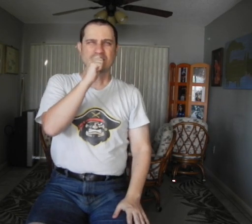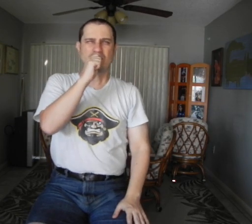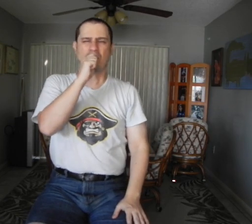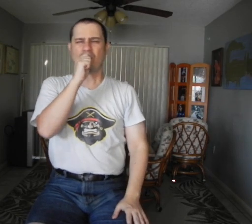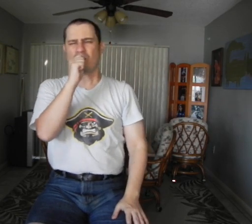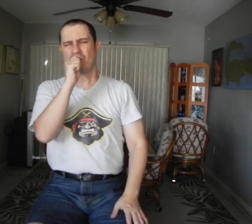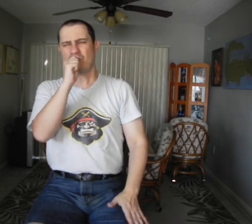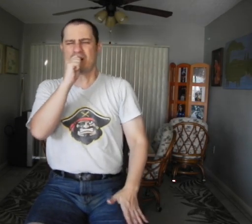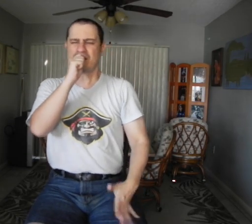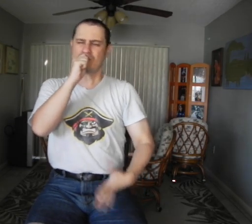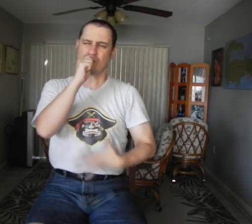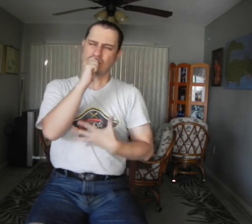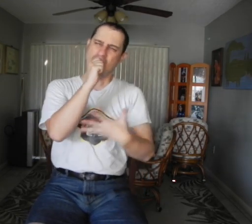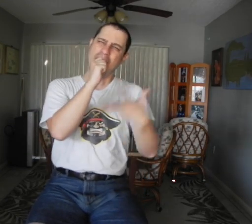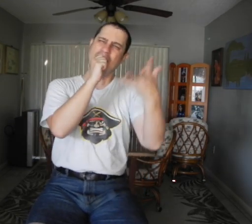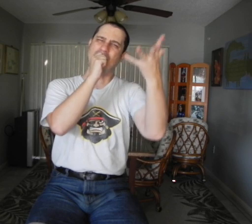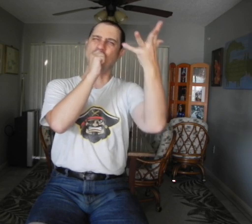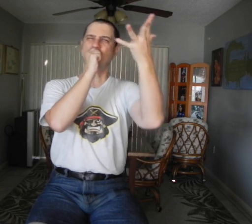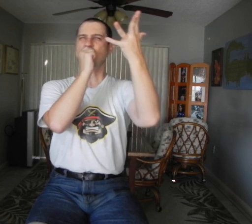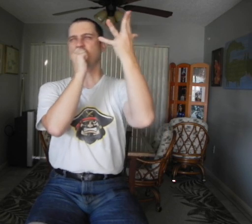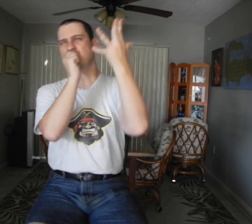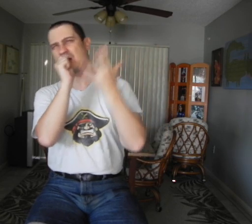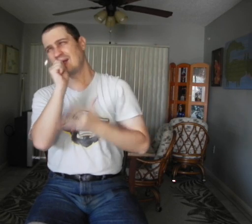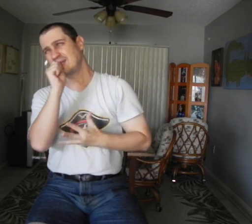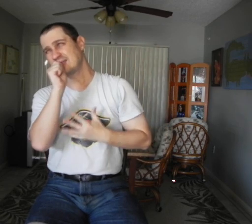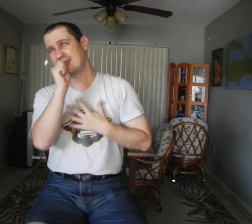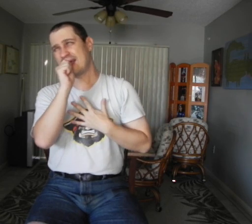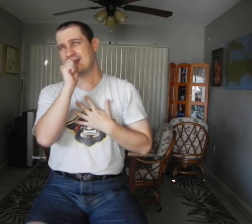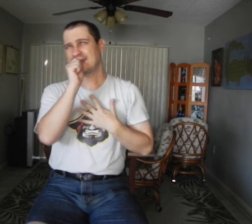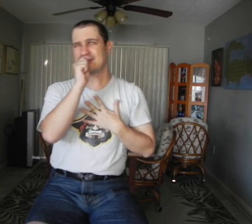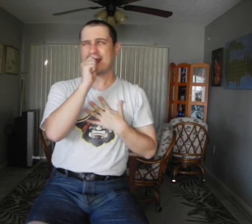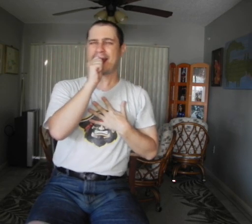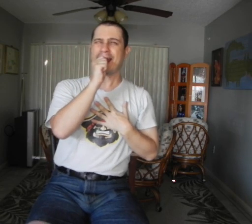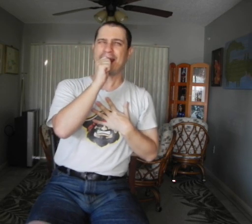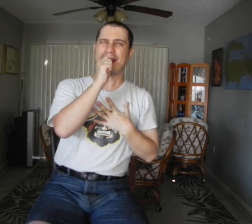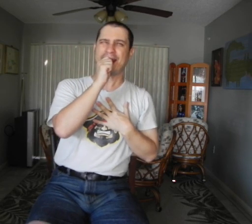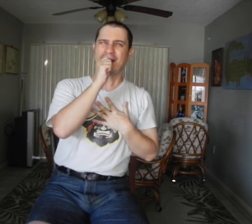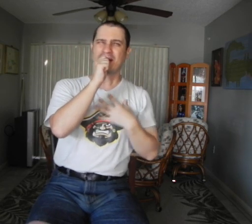sig fetched without it We've through I